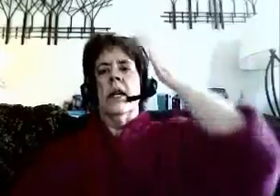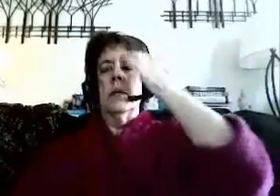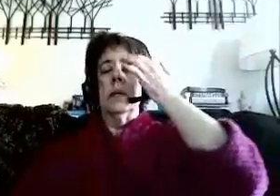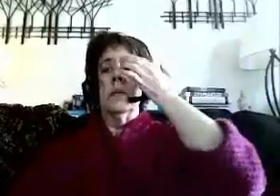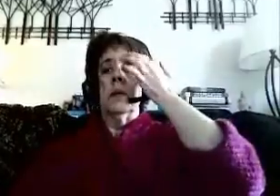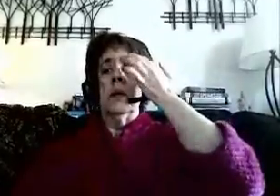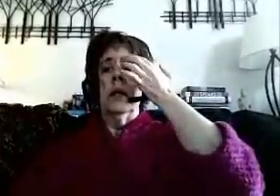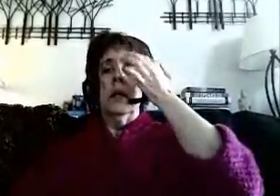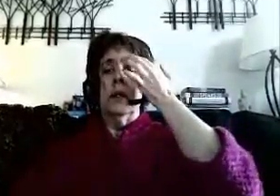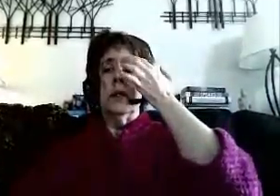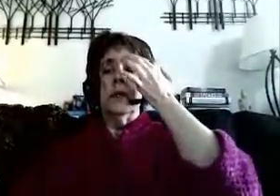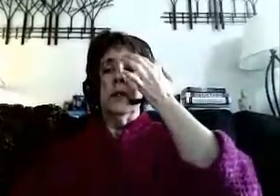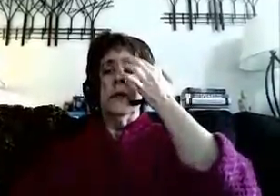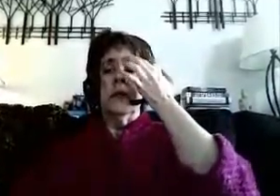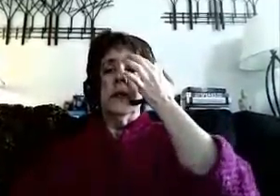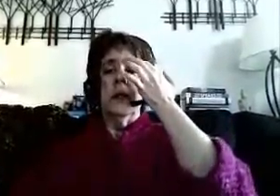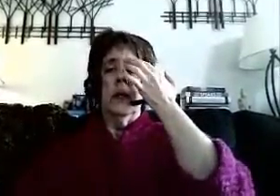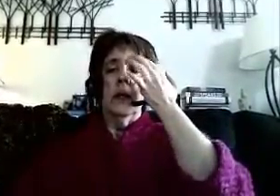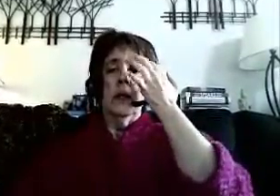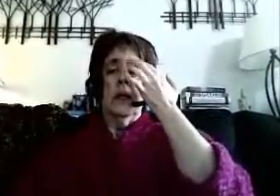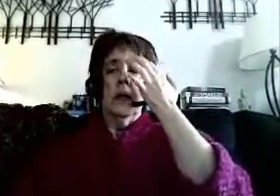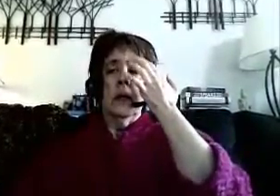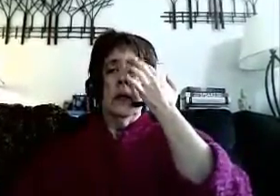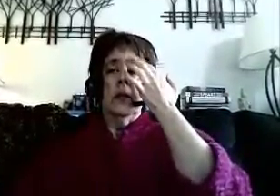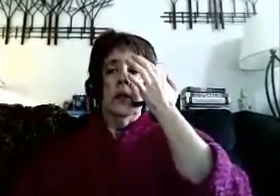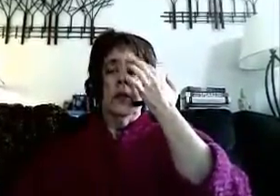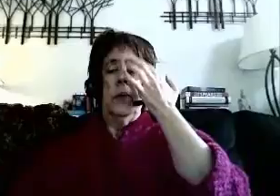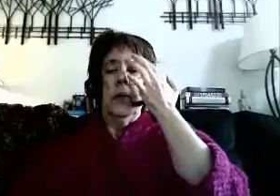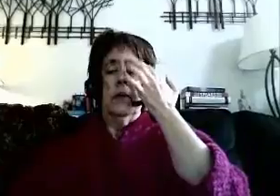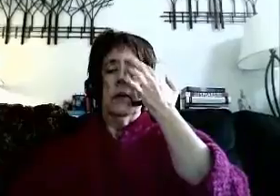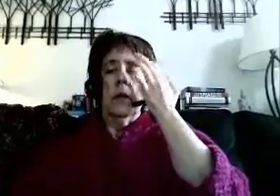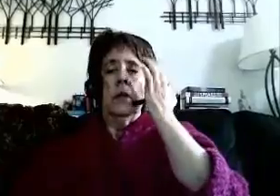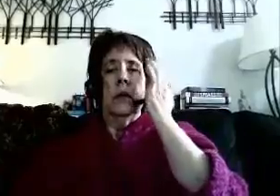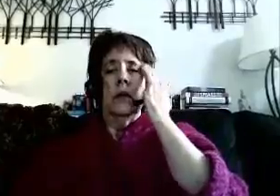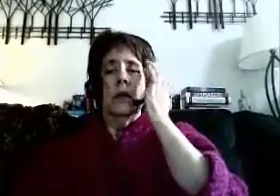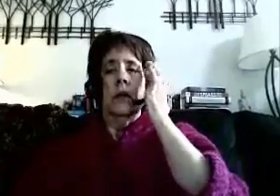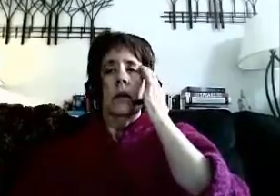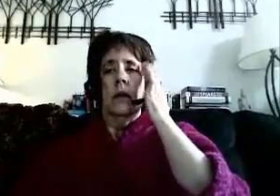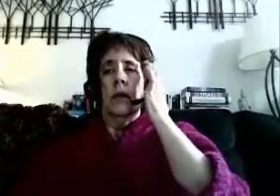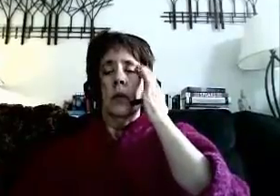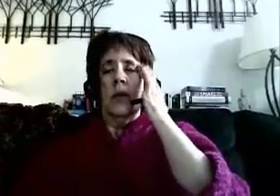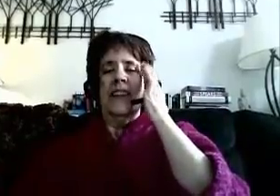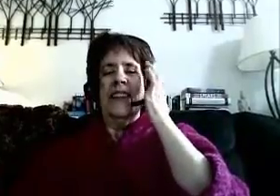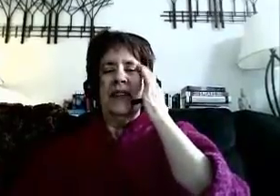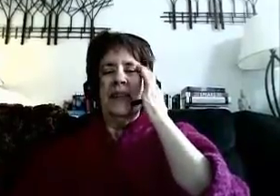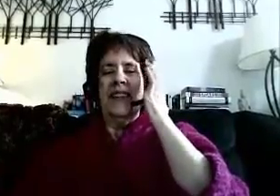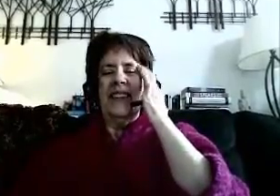yabats will come to the surface to be healed quickly and completely